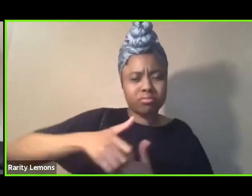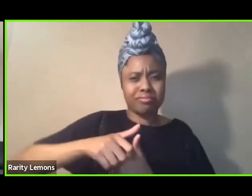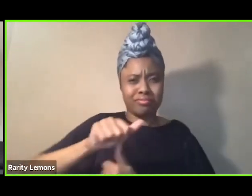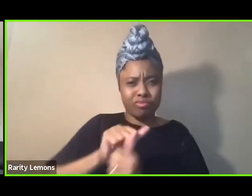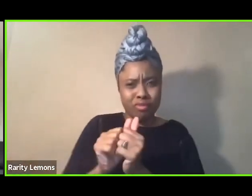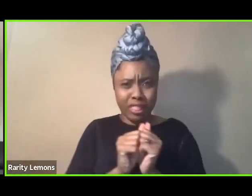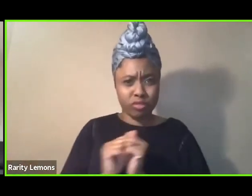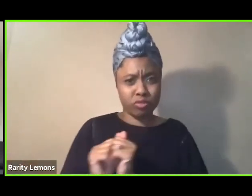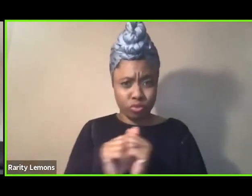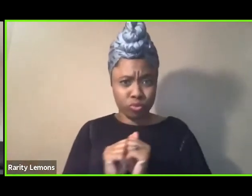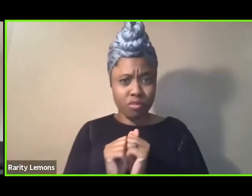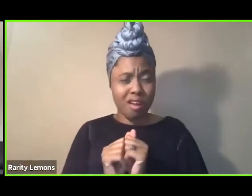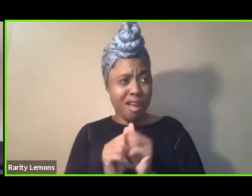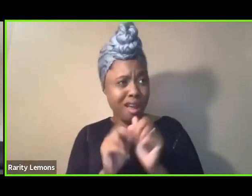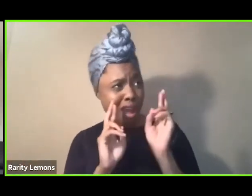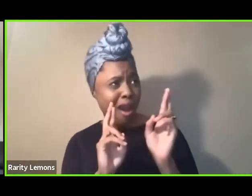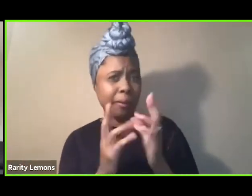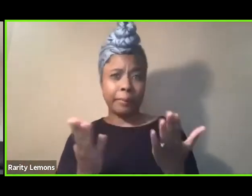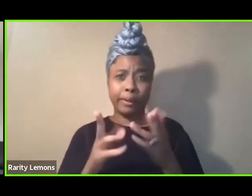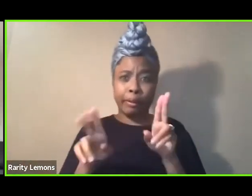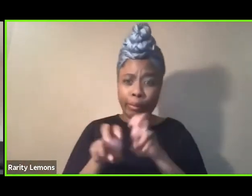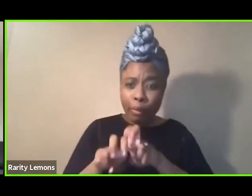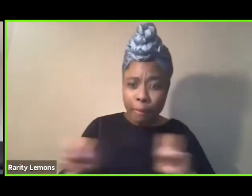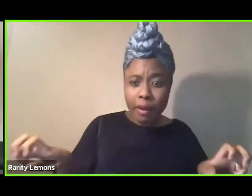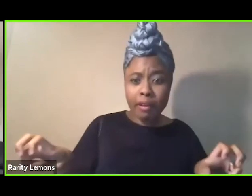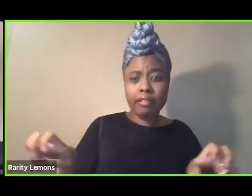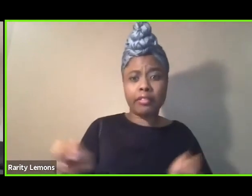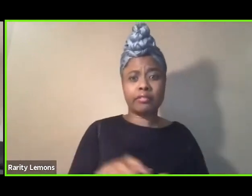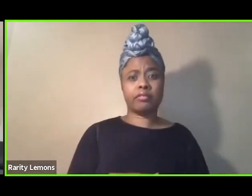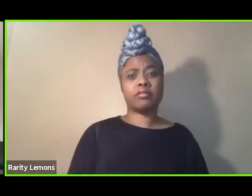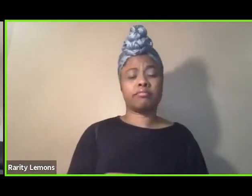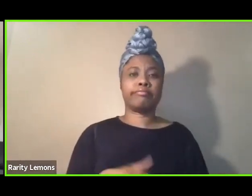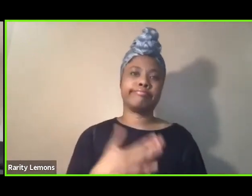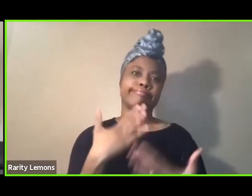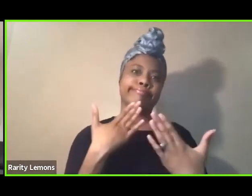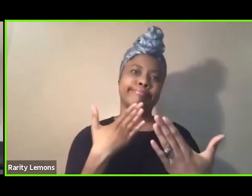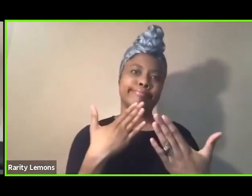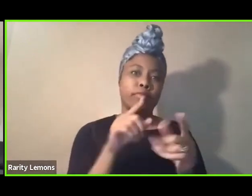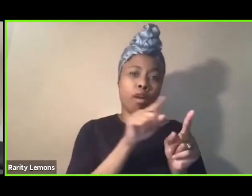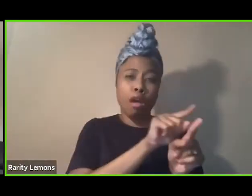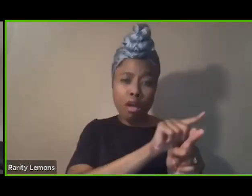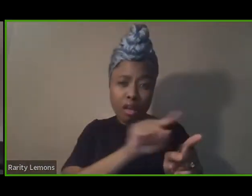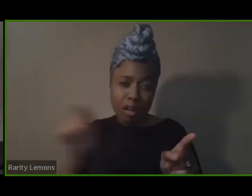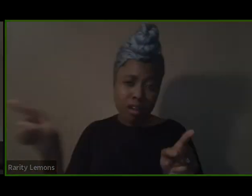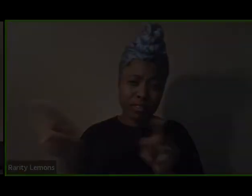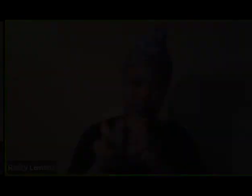be in the presence of these amazing panelists and I want to thank each and every one of them for their work and for joining us today.